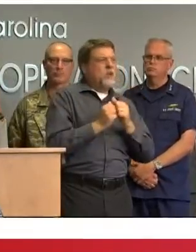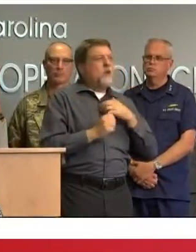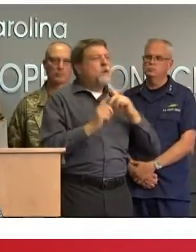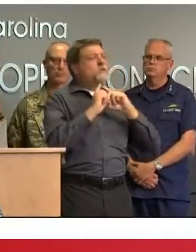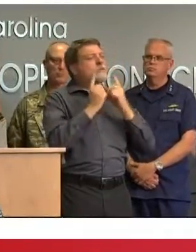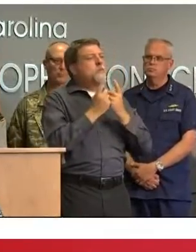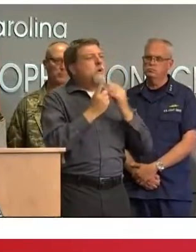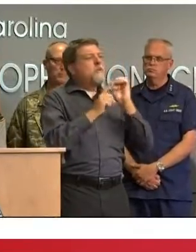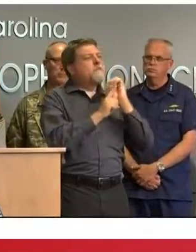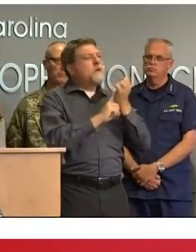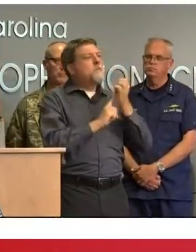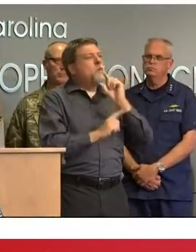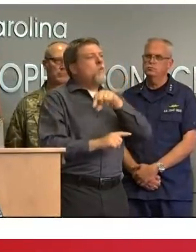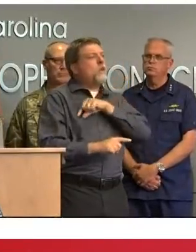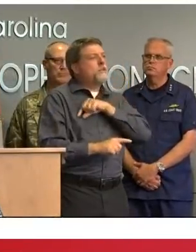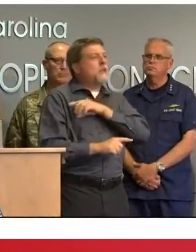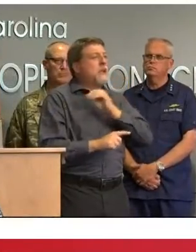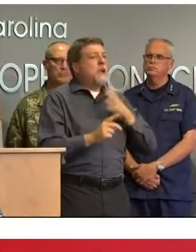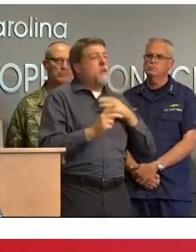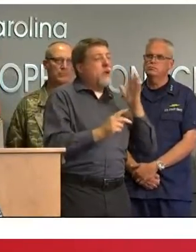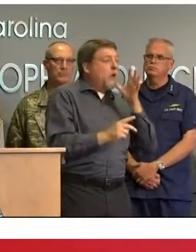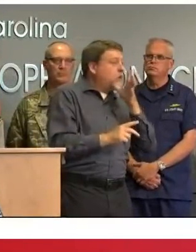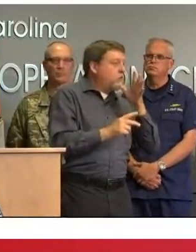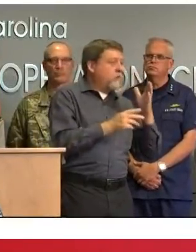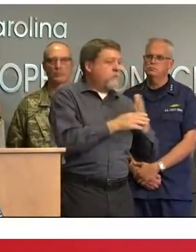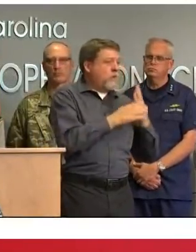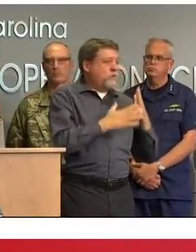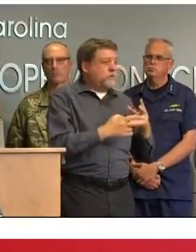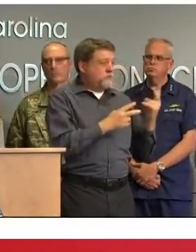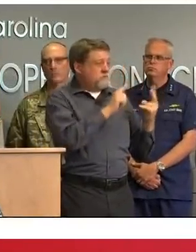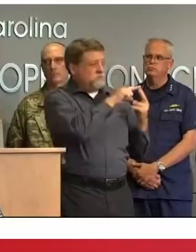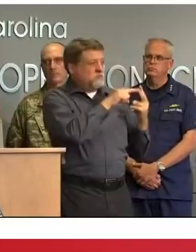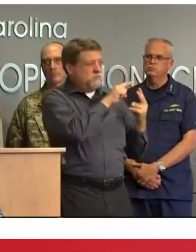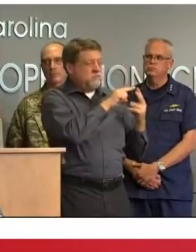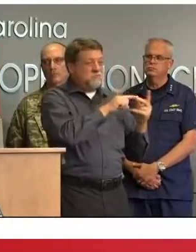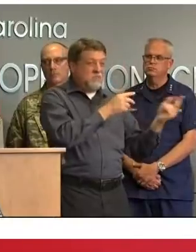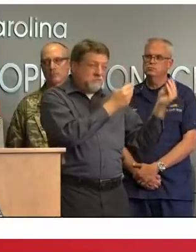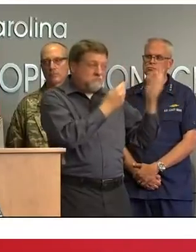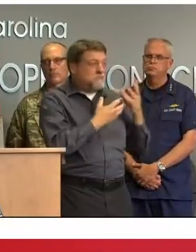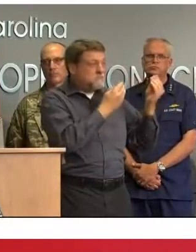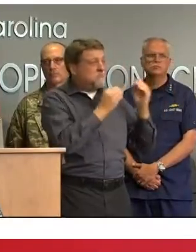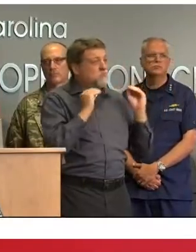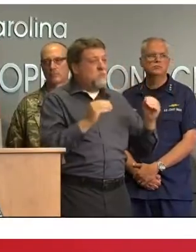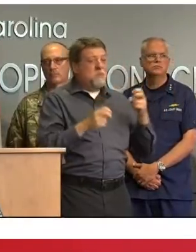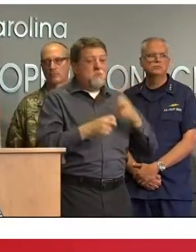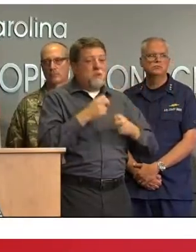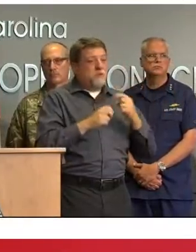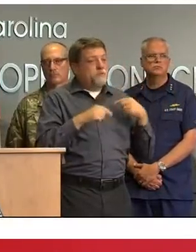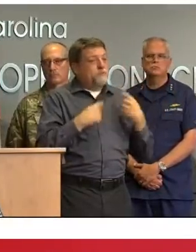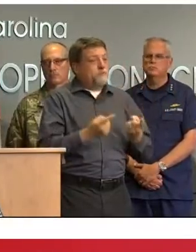quality and agriculture partners and we haven't had any reports of issues at this time